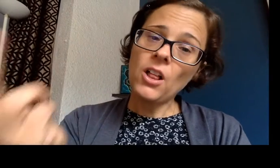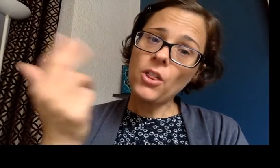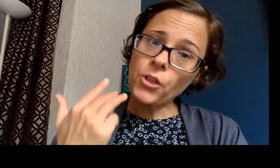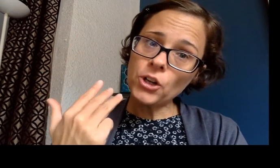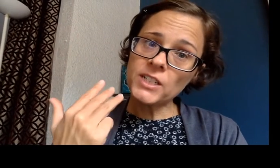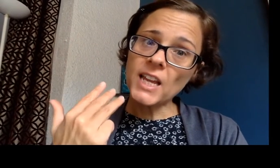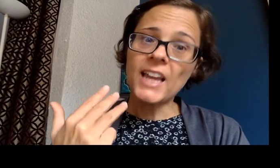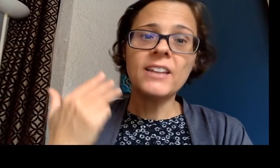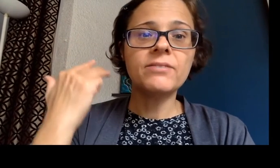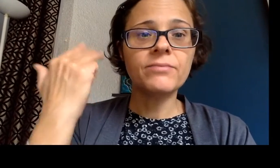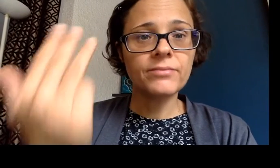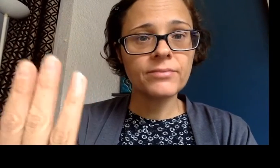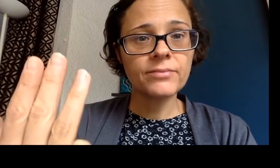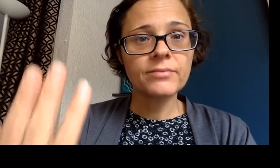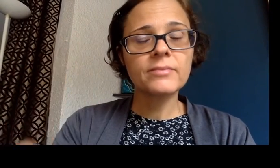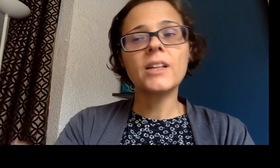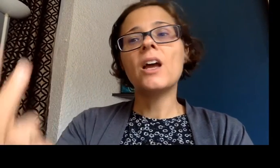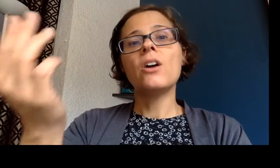Thursday,